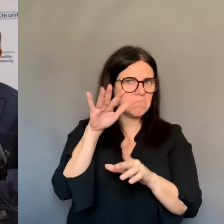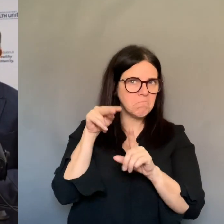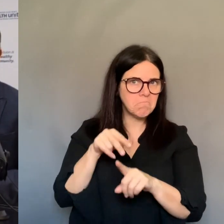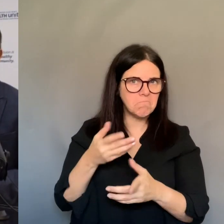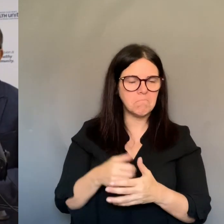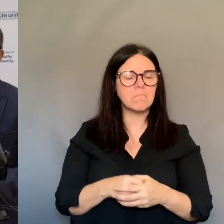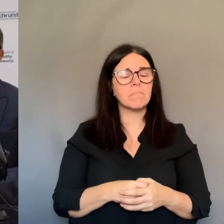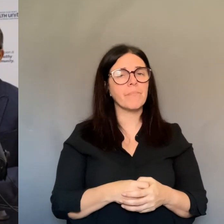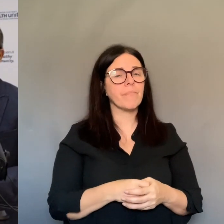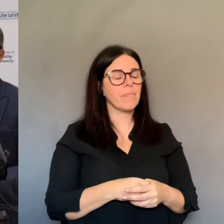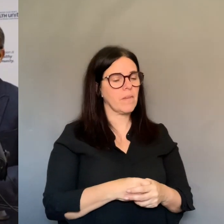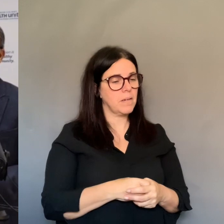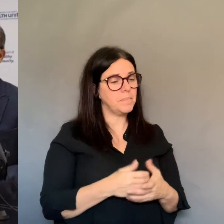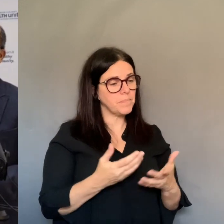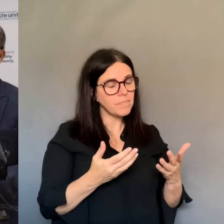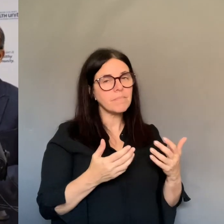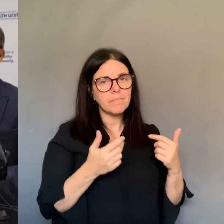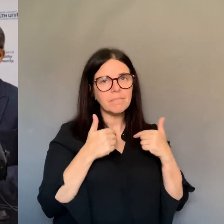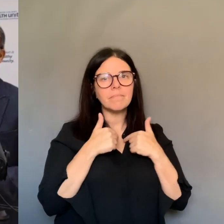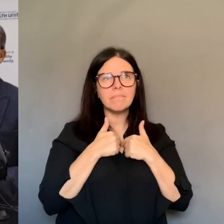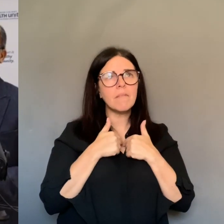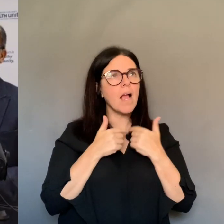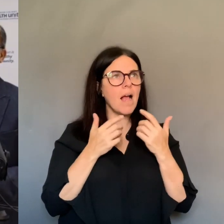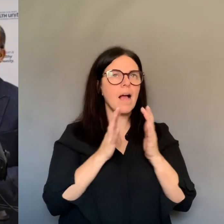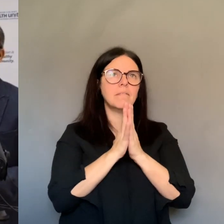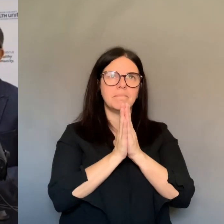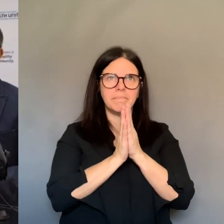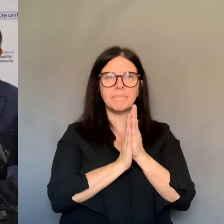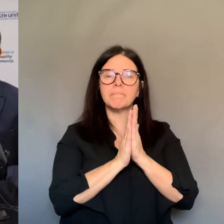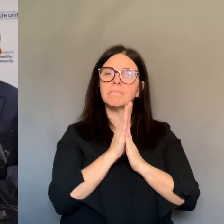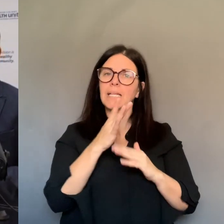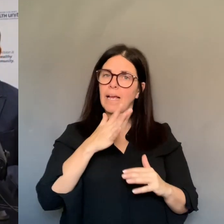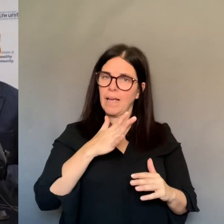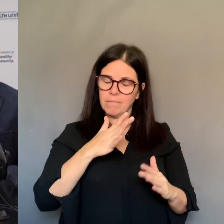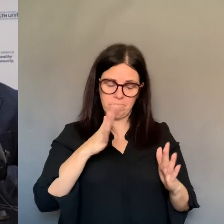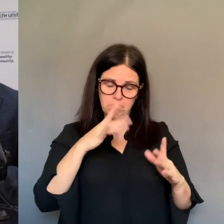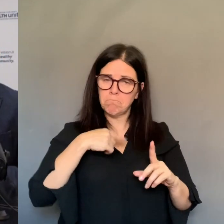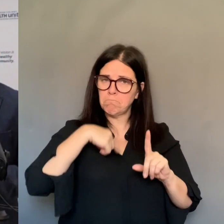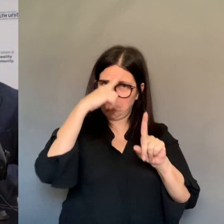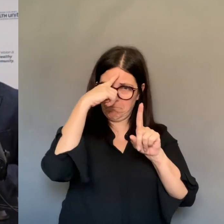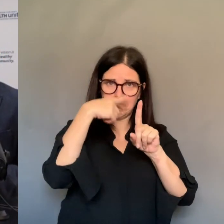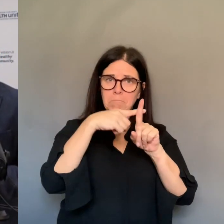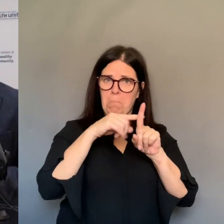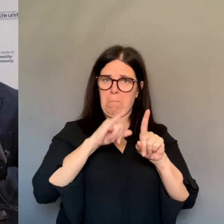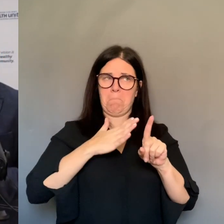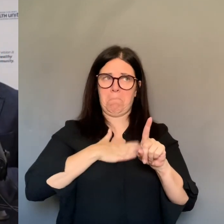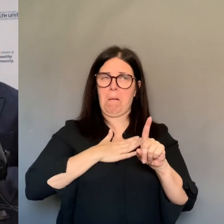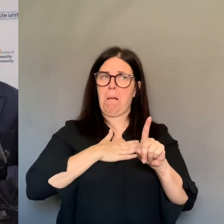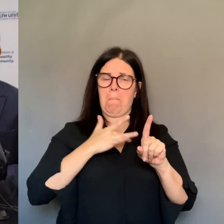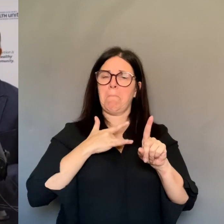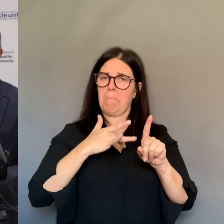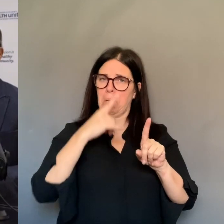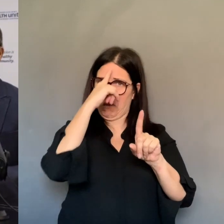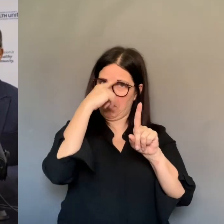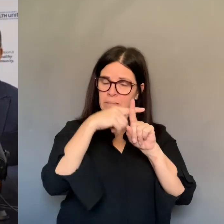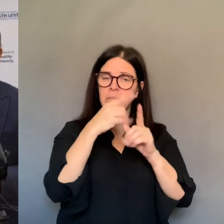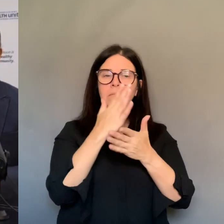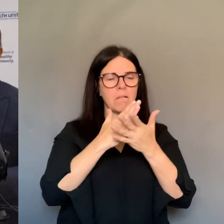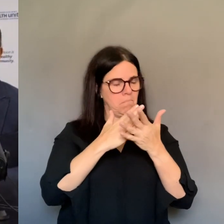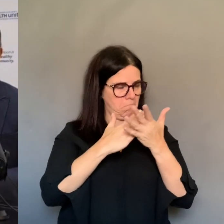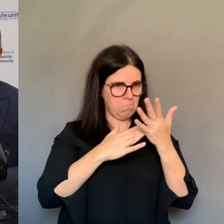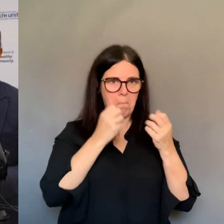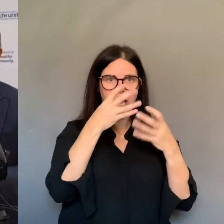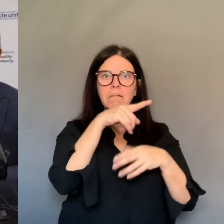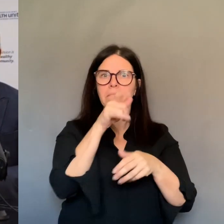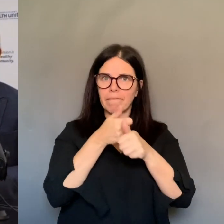of these rules. But as some of these measures have been put in place for a little bit longer. It is giving that